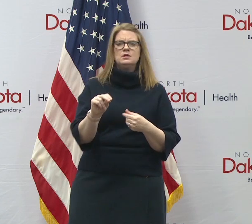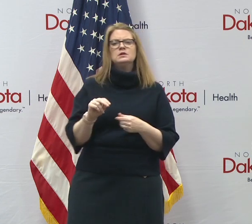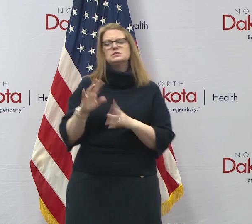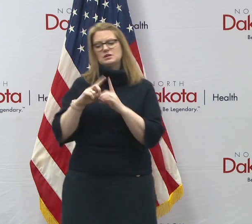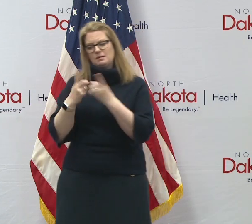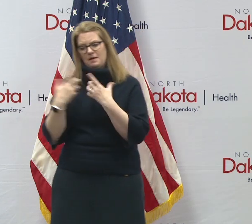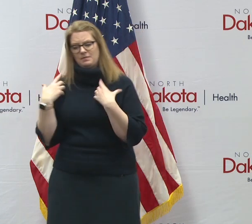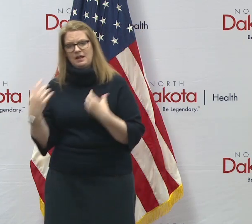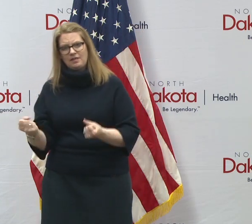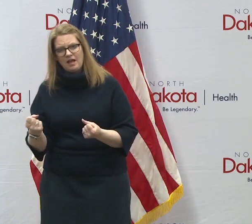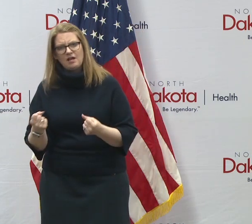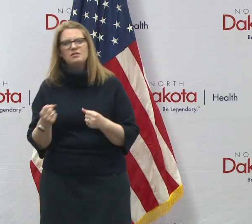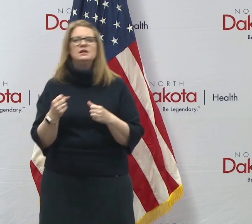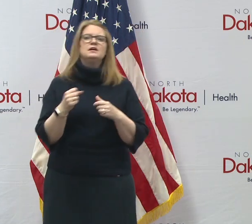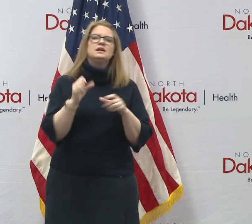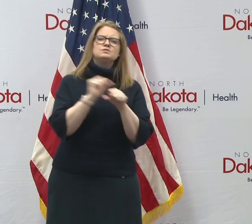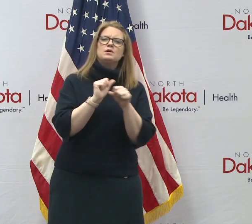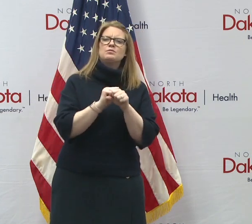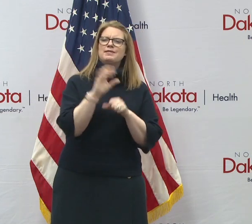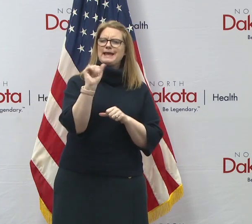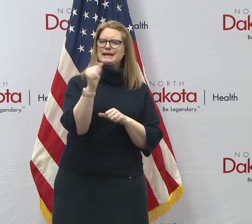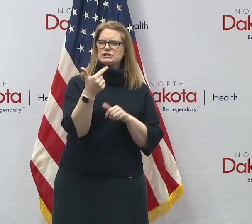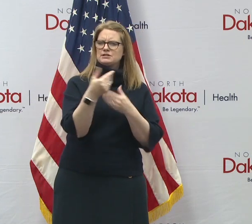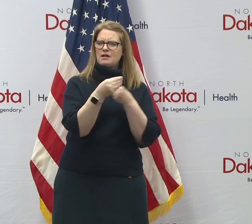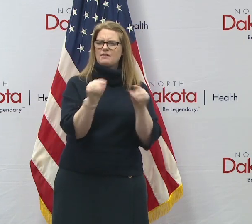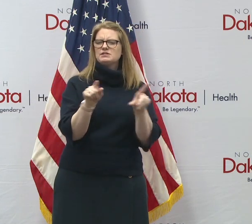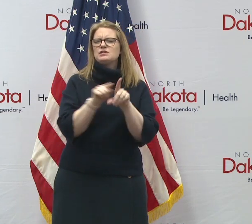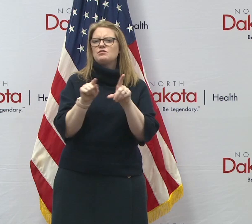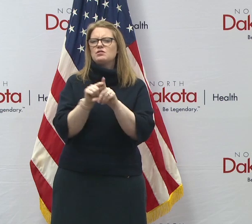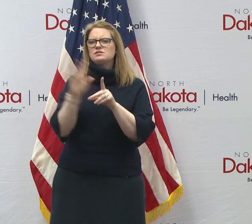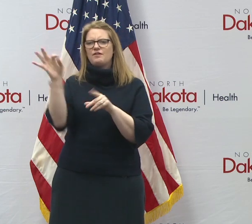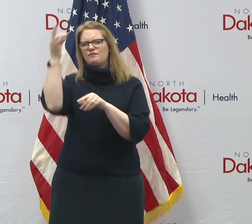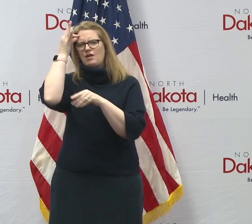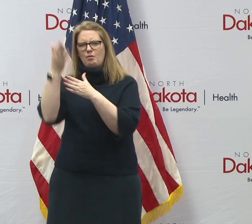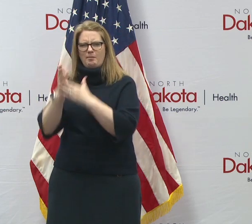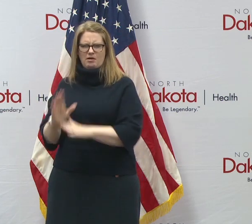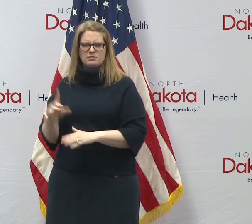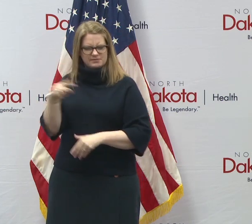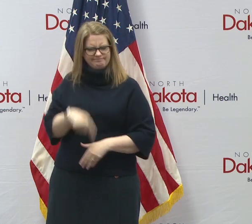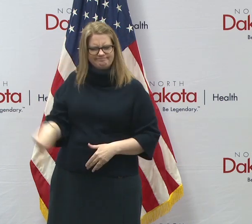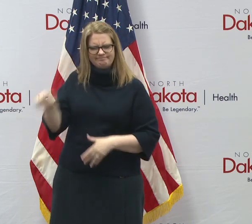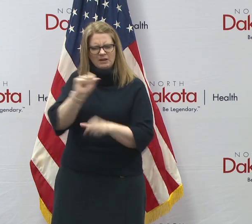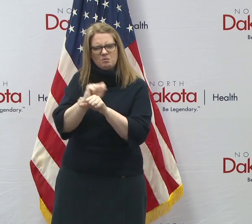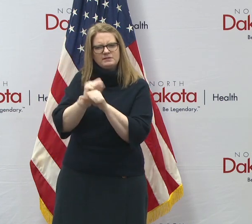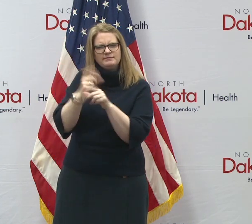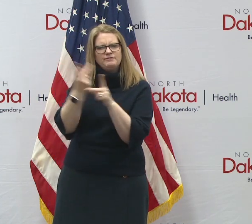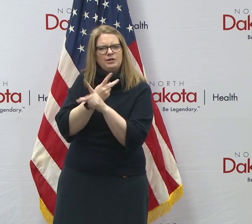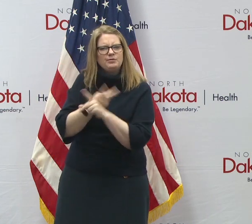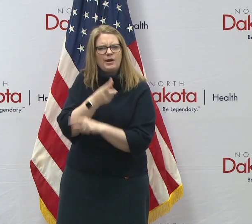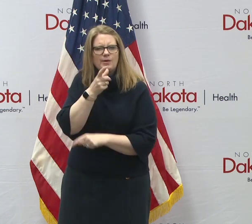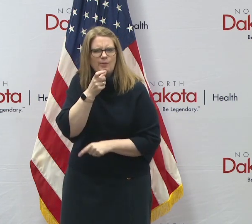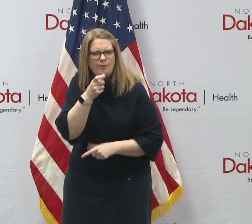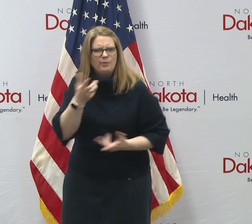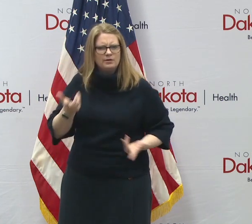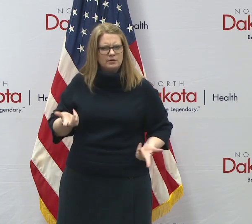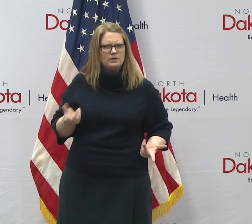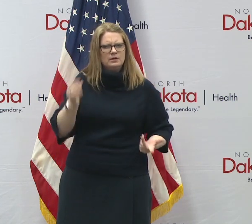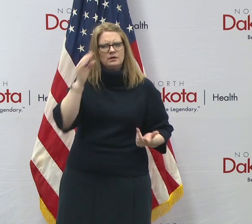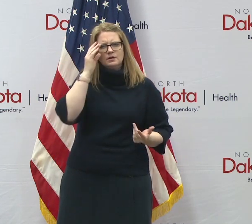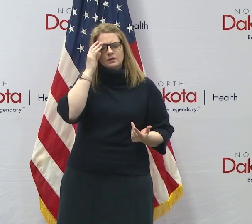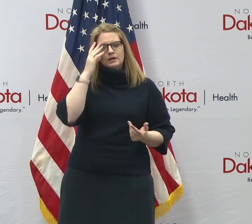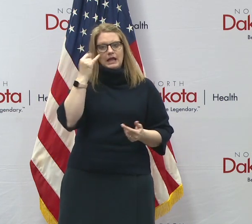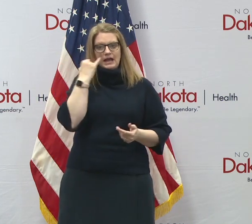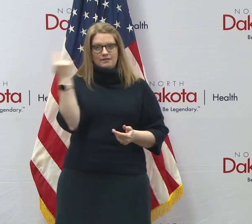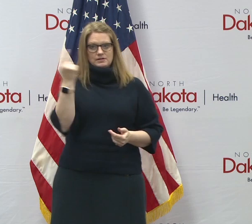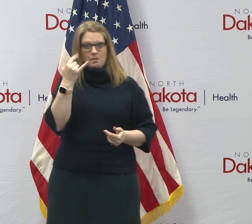general's office and federal partners to address the situation. Uh, but again, if any of you, if any of you, uh, are